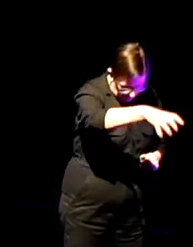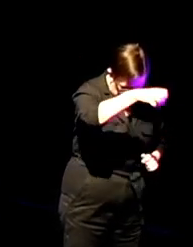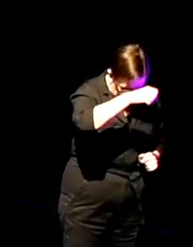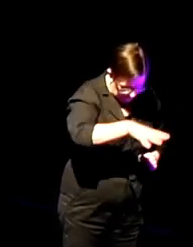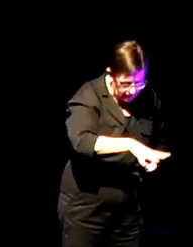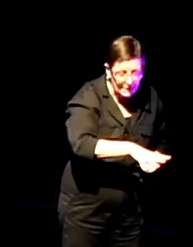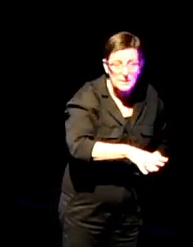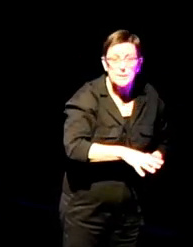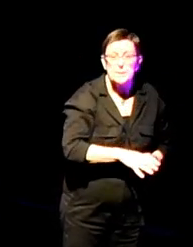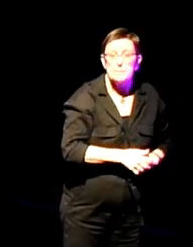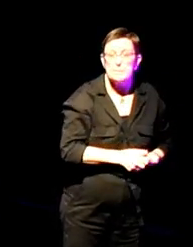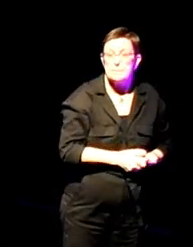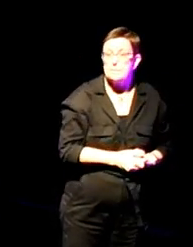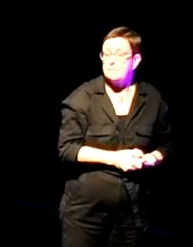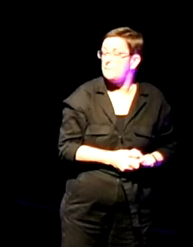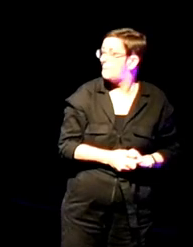bird.